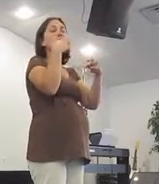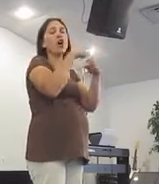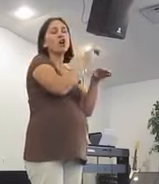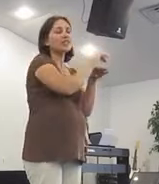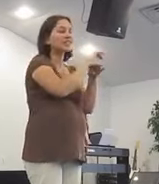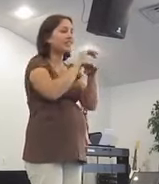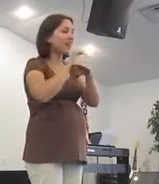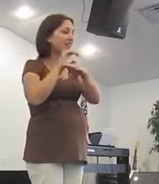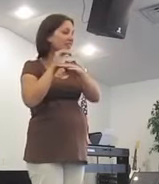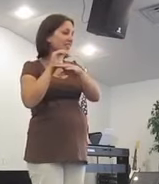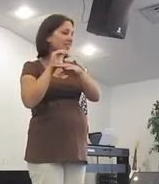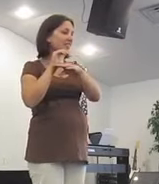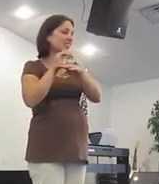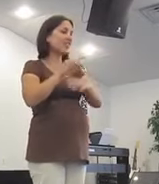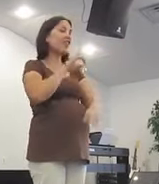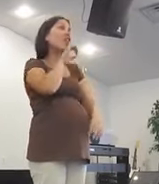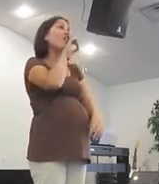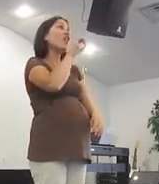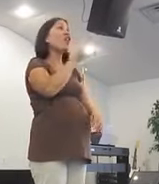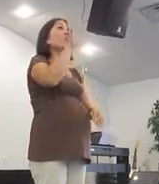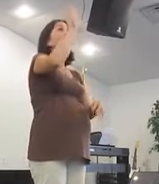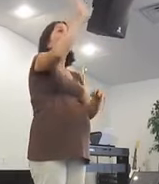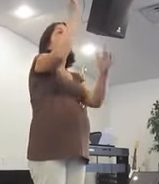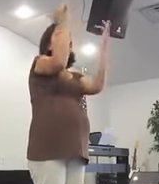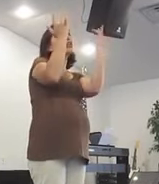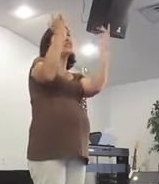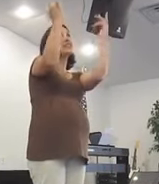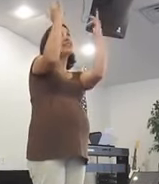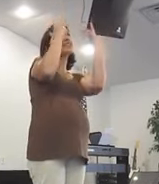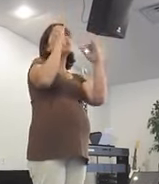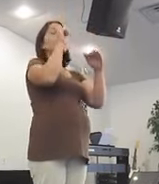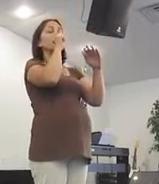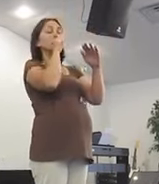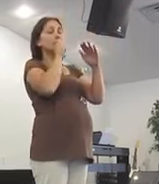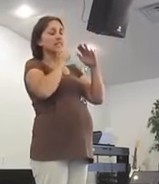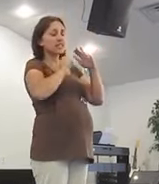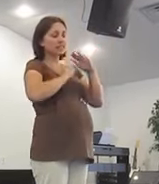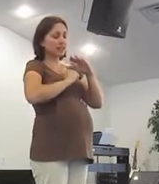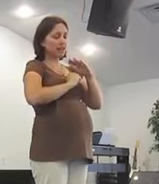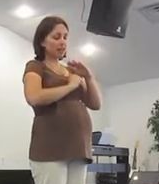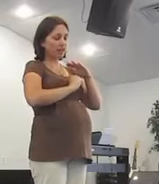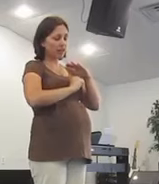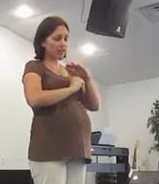hardest nights All your mercies in disguise